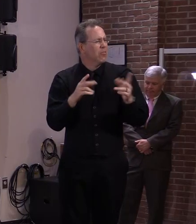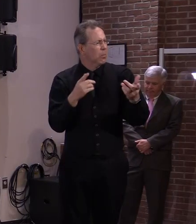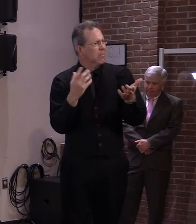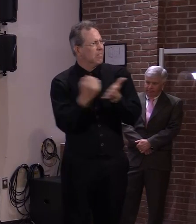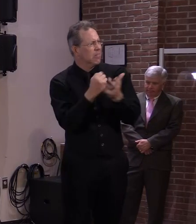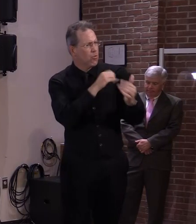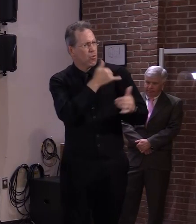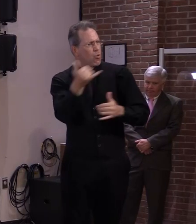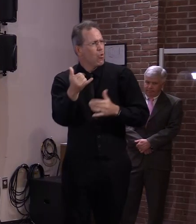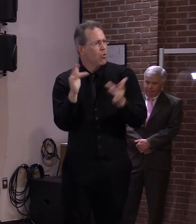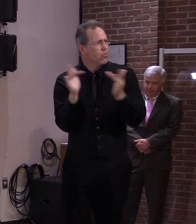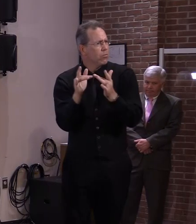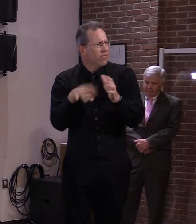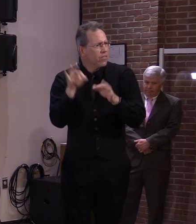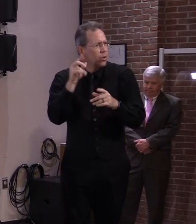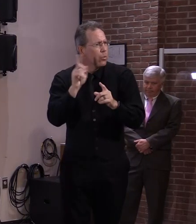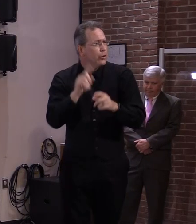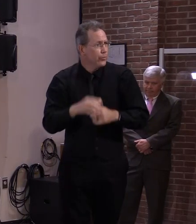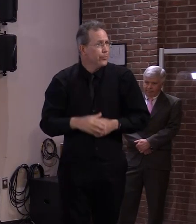Great. Thank you. That's it for me.